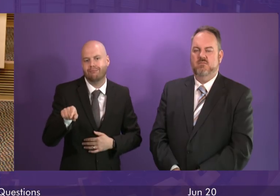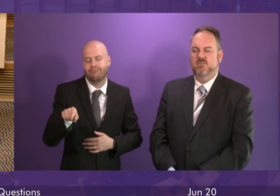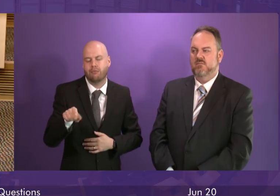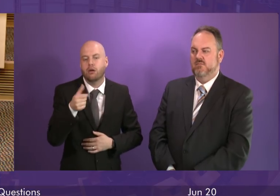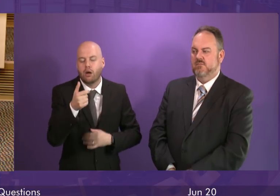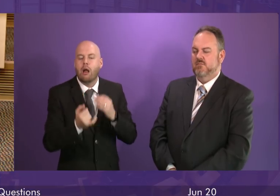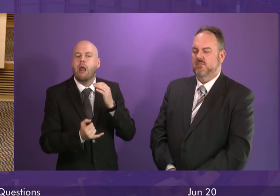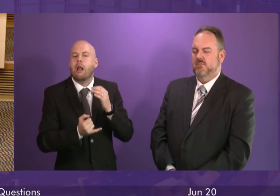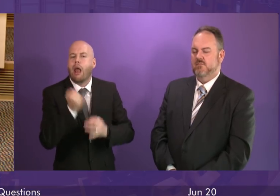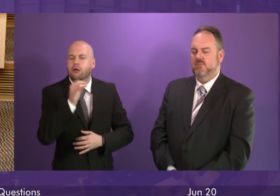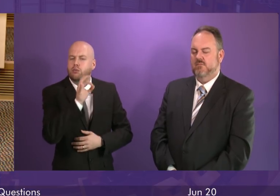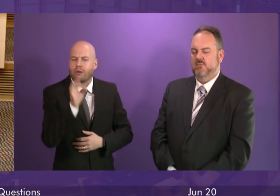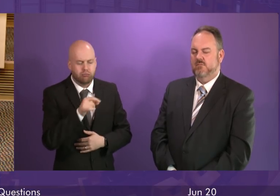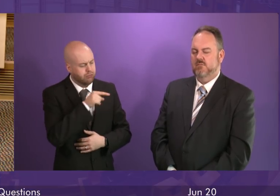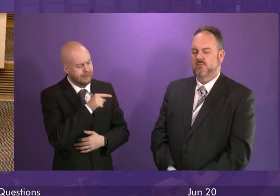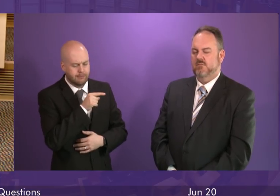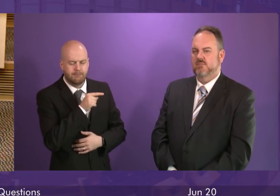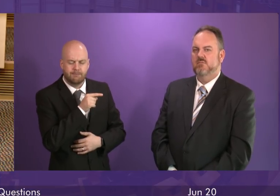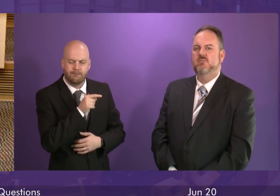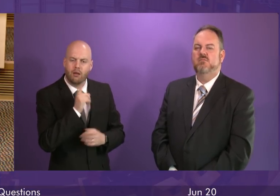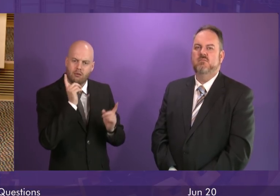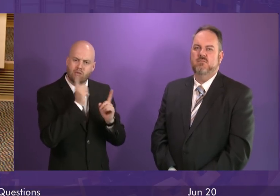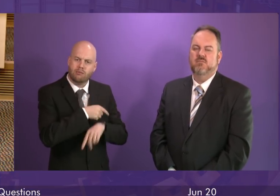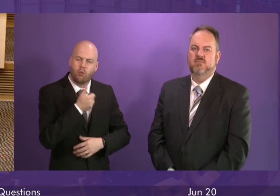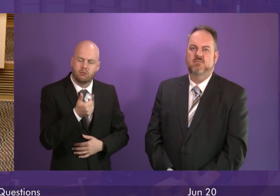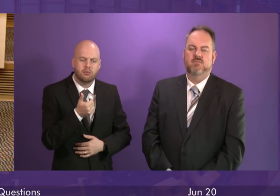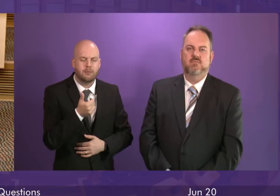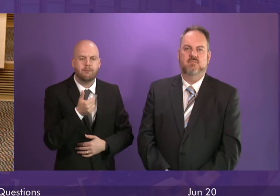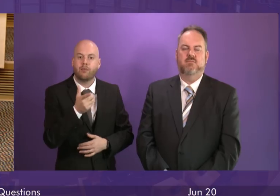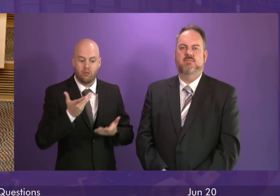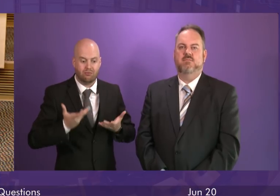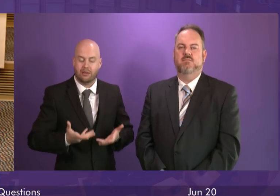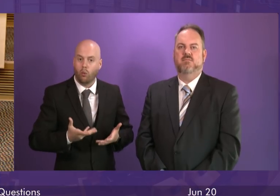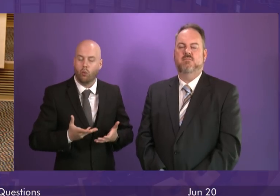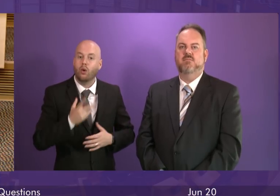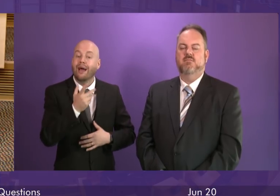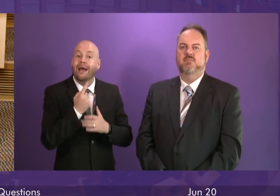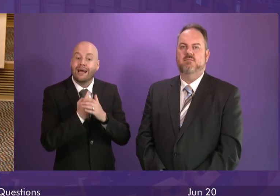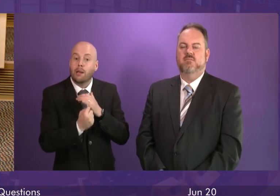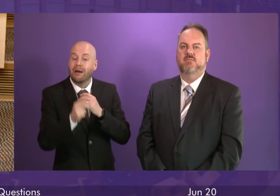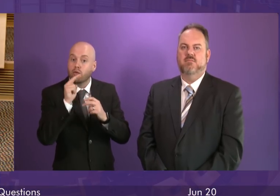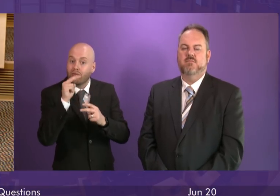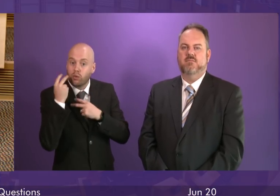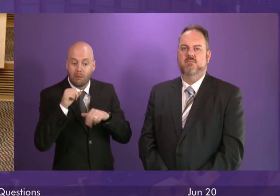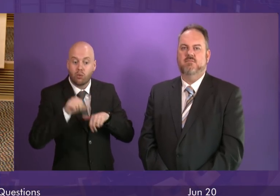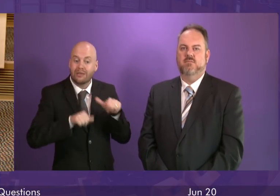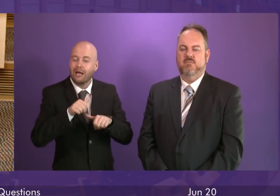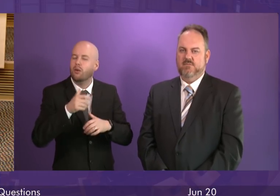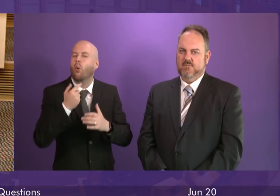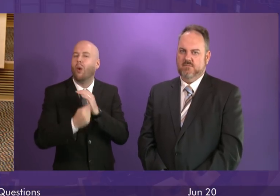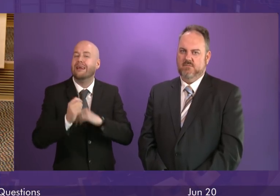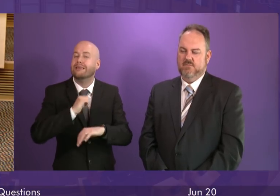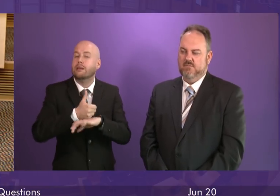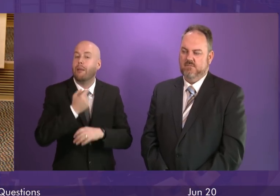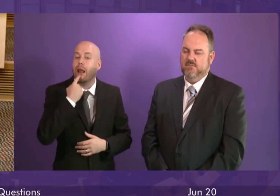part of the question, I would say right now I want to make sure that the independent review process we set up last week does what we